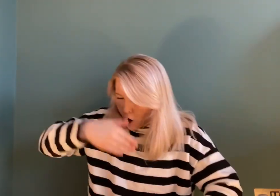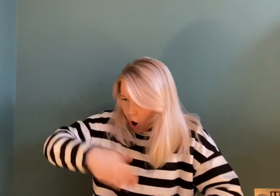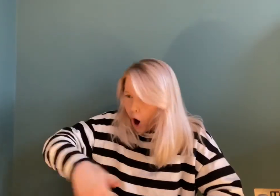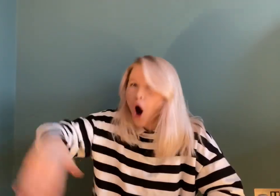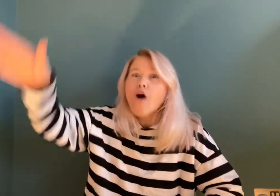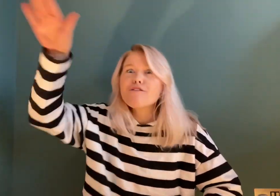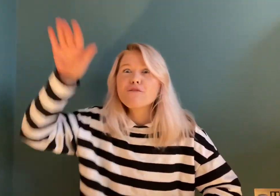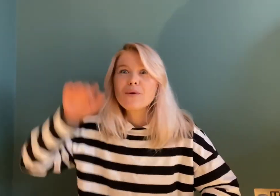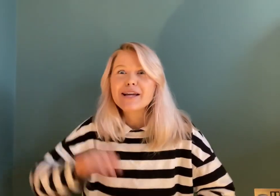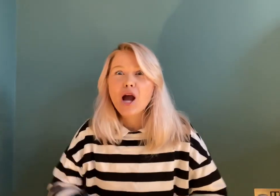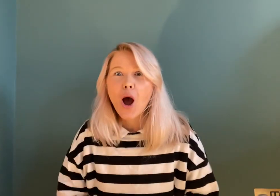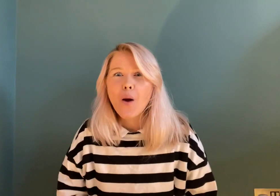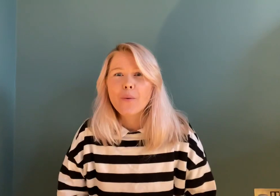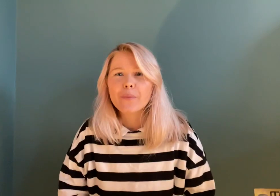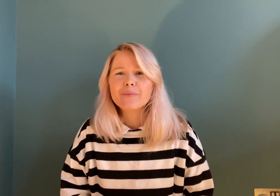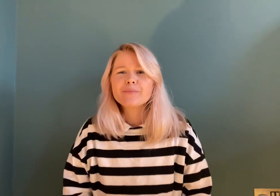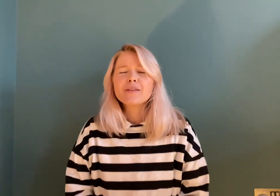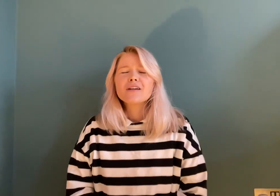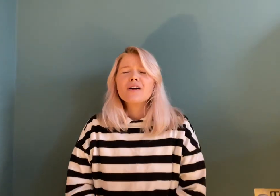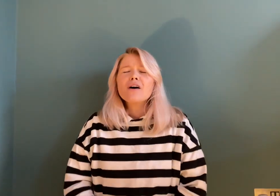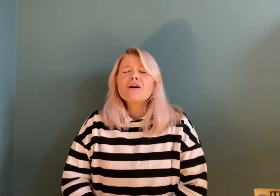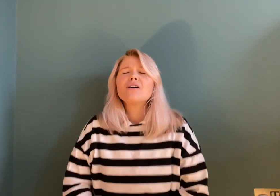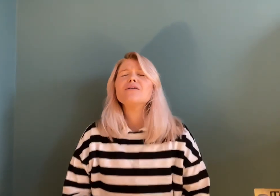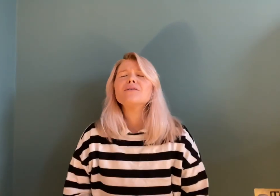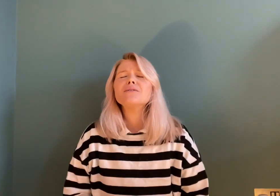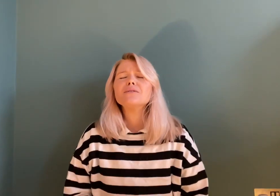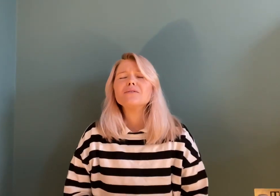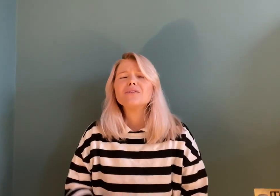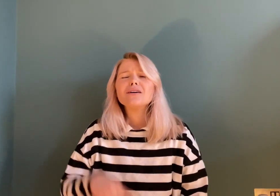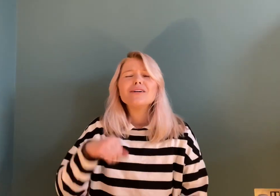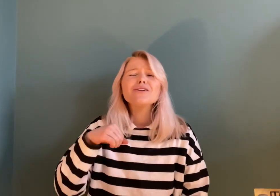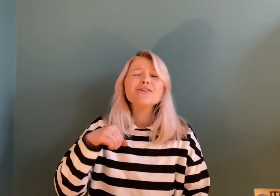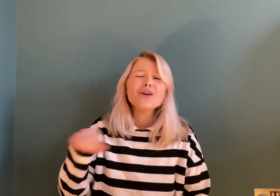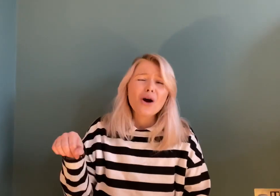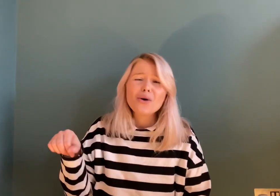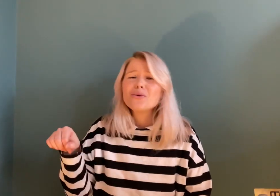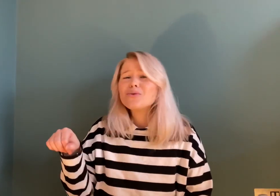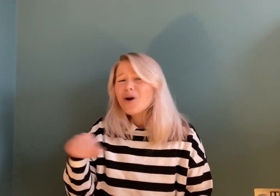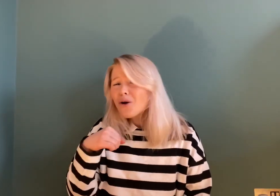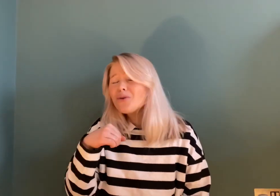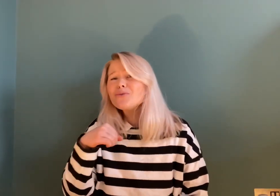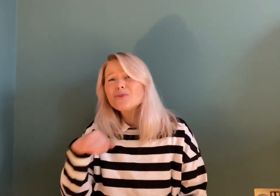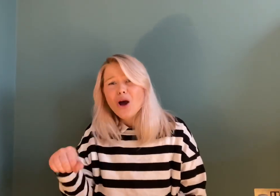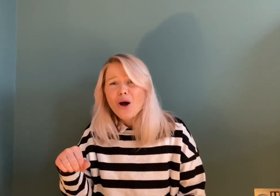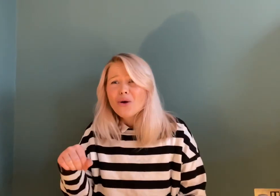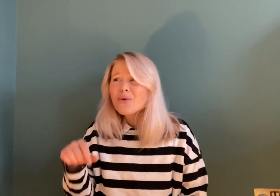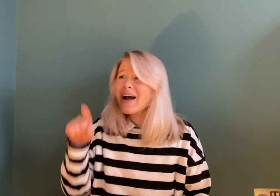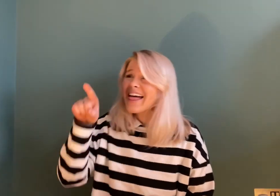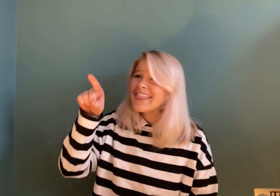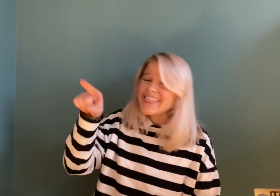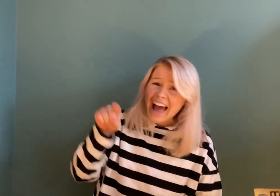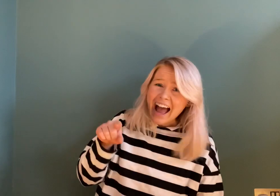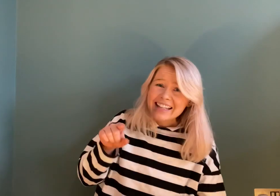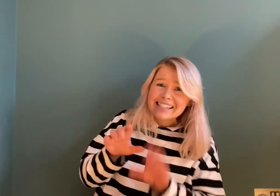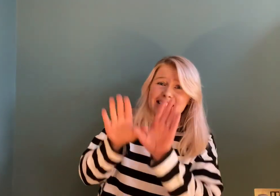Off we go. Oh, no, no, no, that's